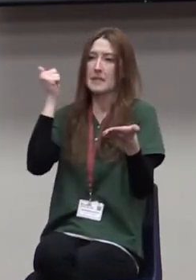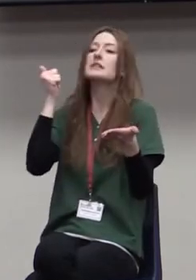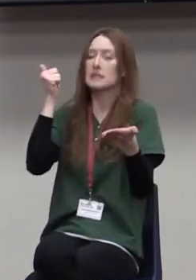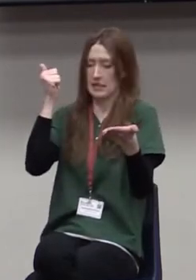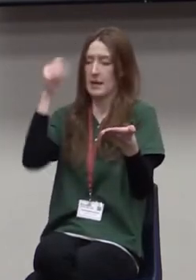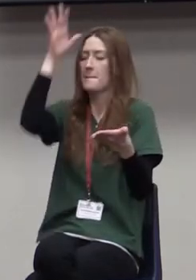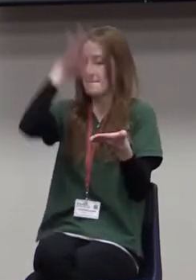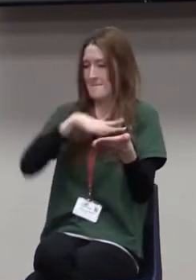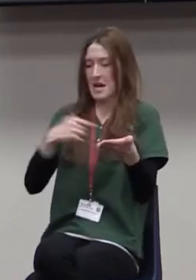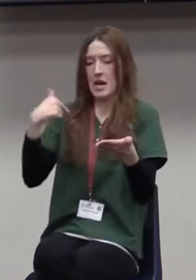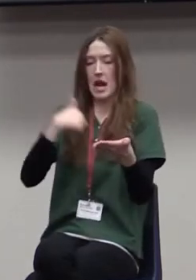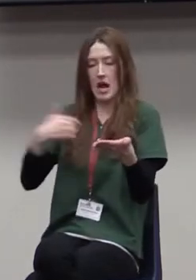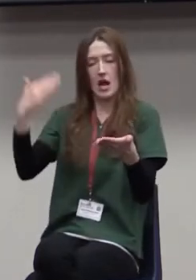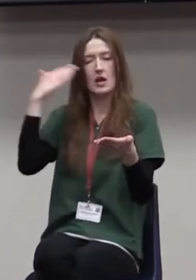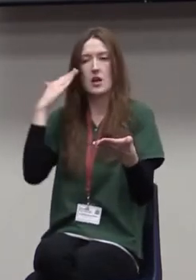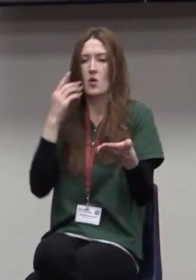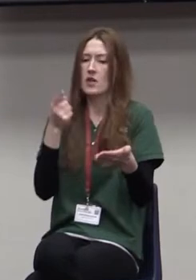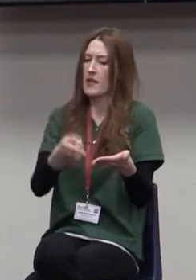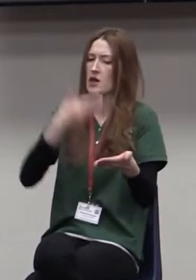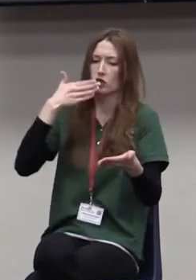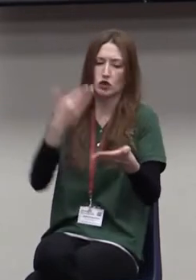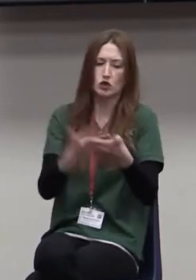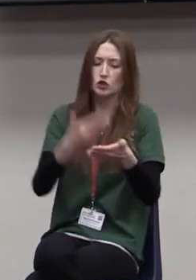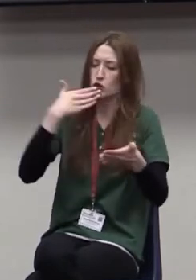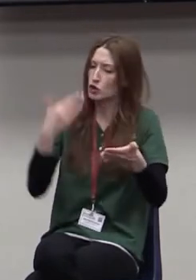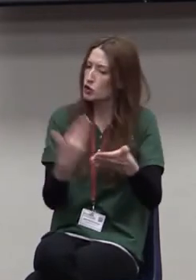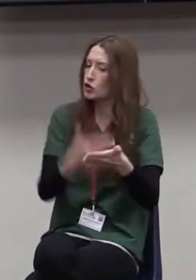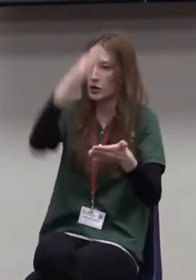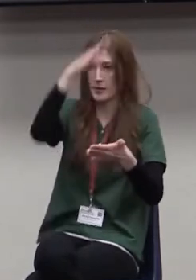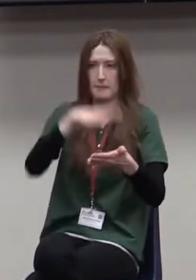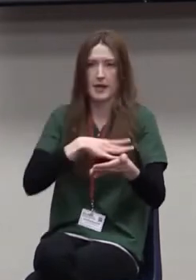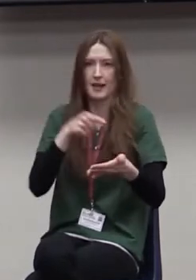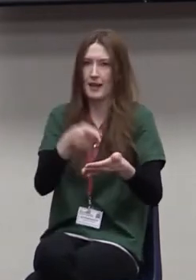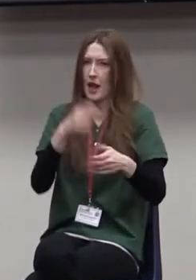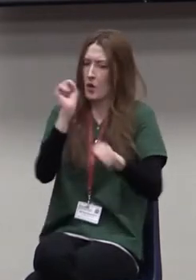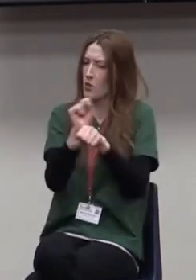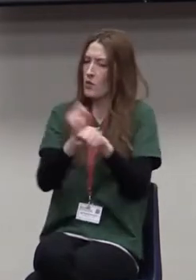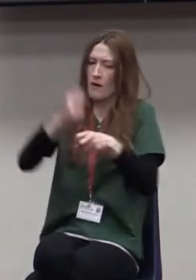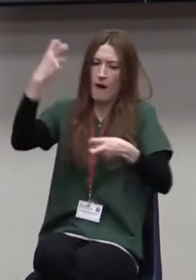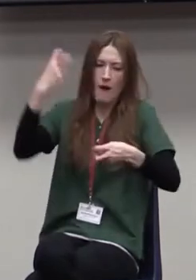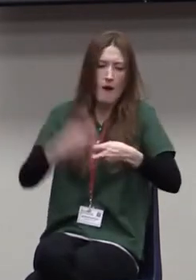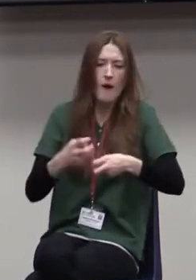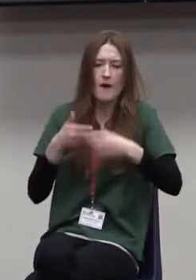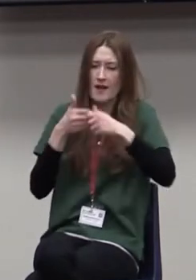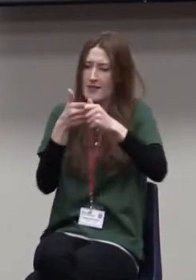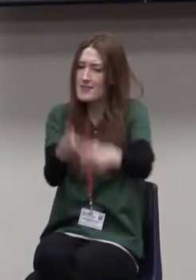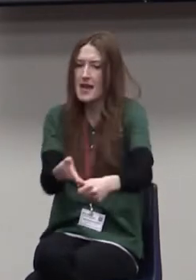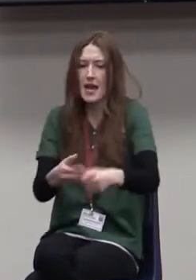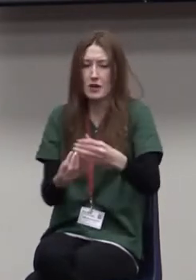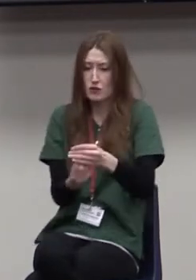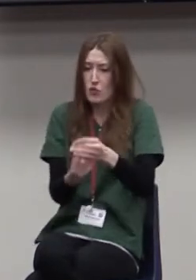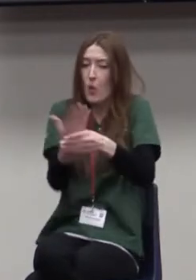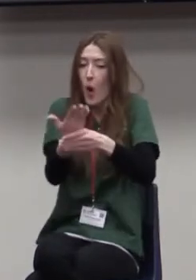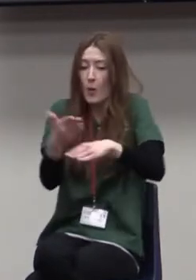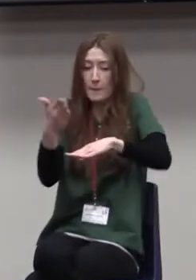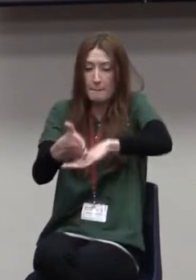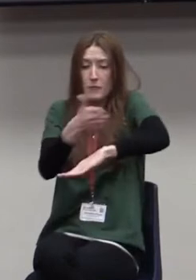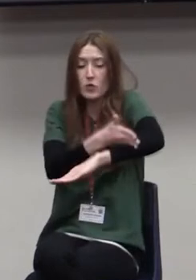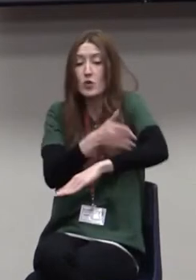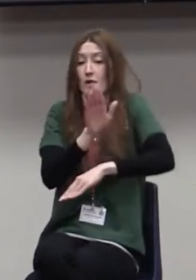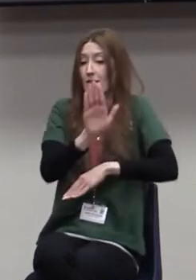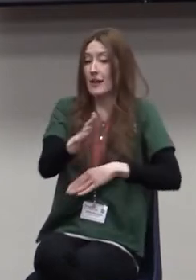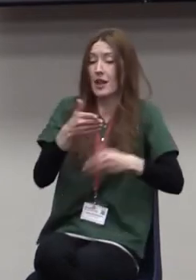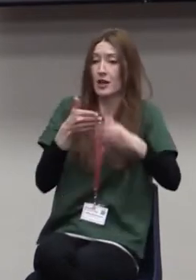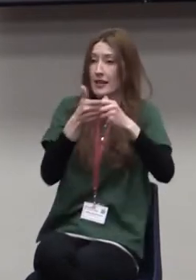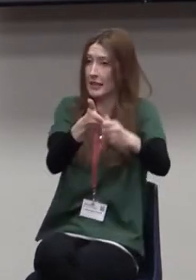are good, good men. They love that congregation, and they are working hard to lead them and to grow in their leadership. They just want to